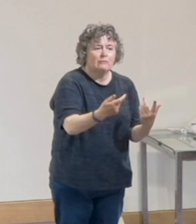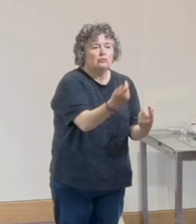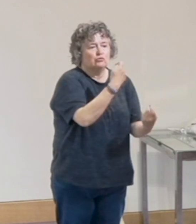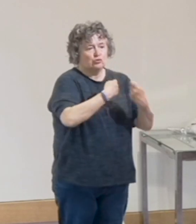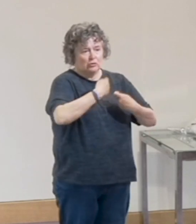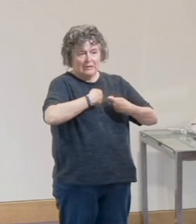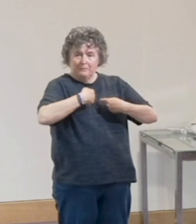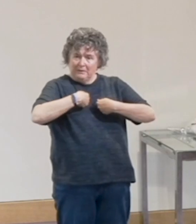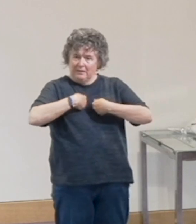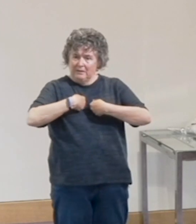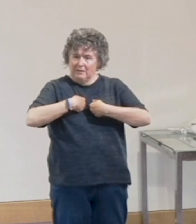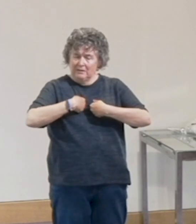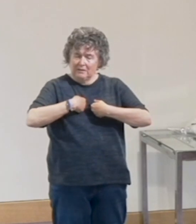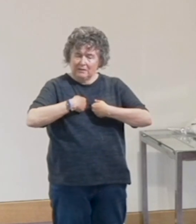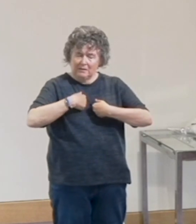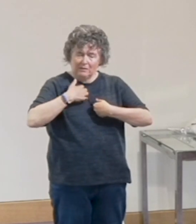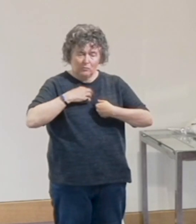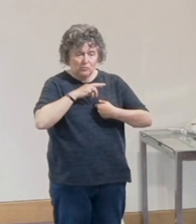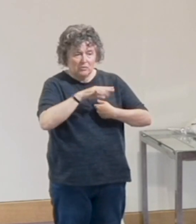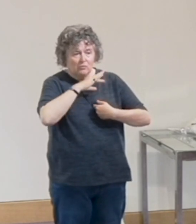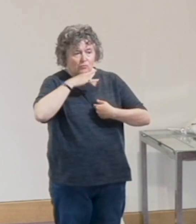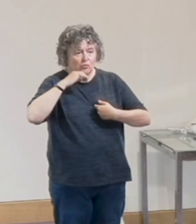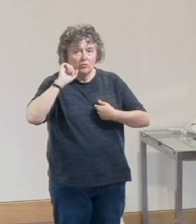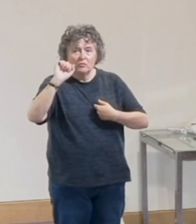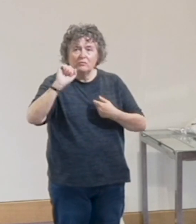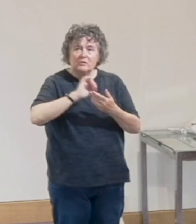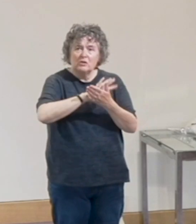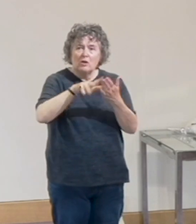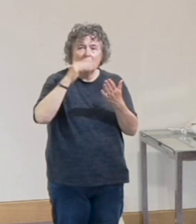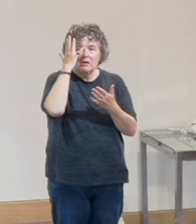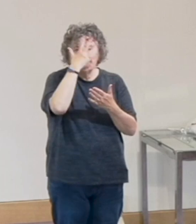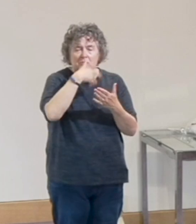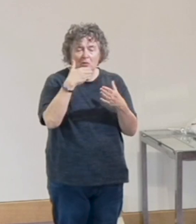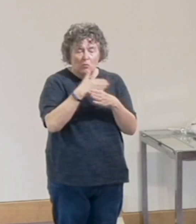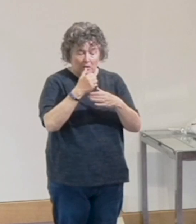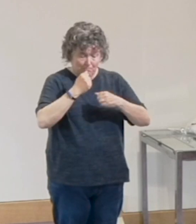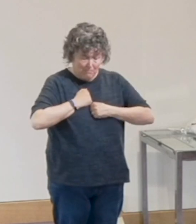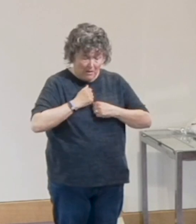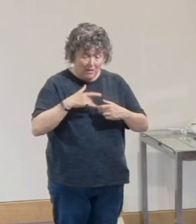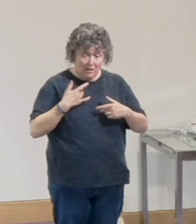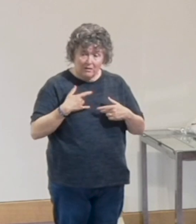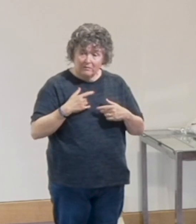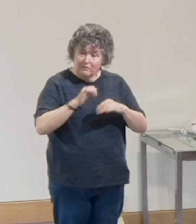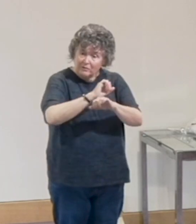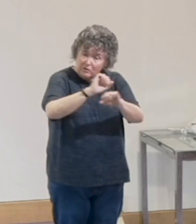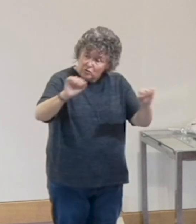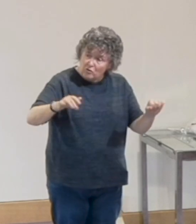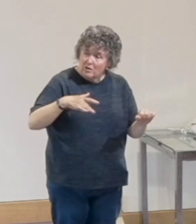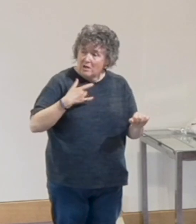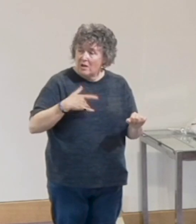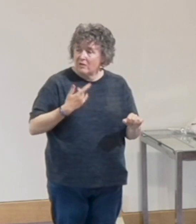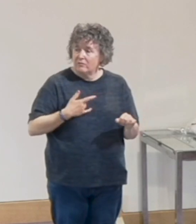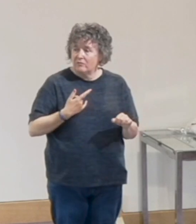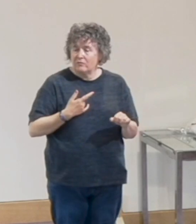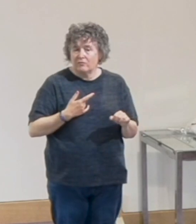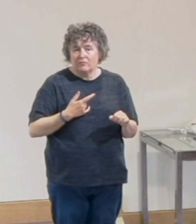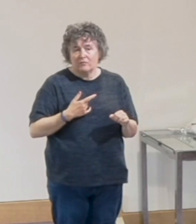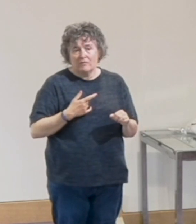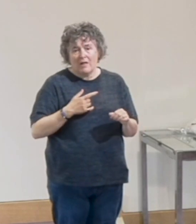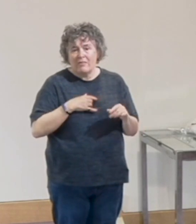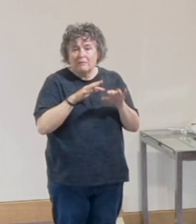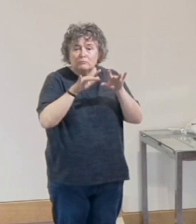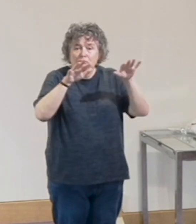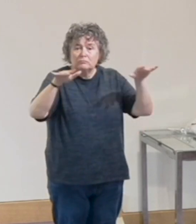I want to see the fruit of God's Holy Spirit at work in my life, in your lives, and therefore into our